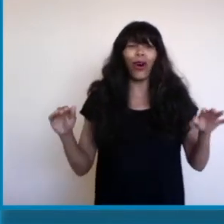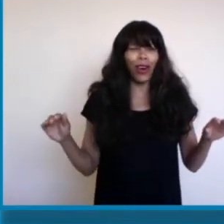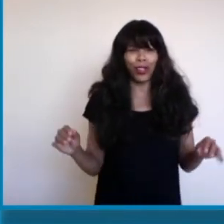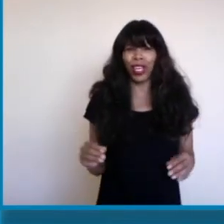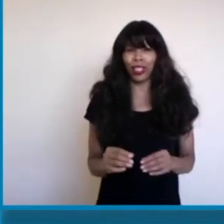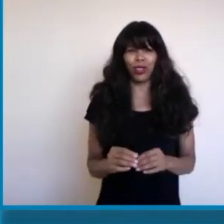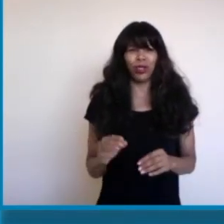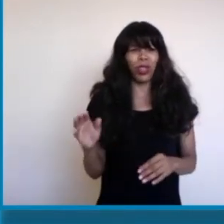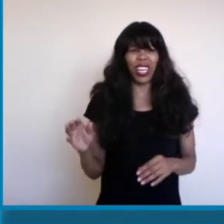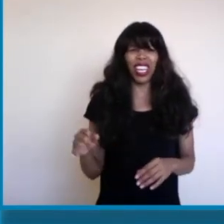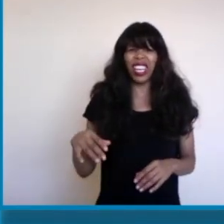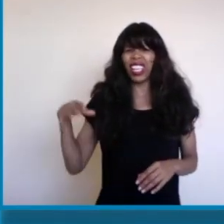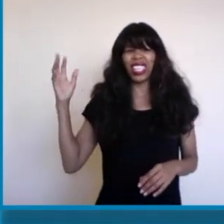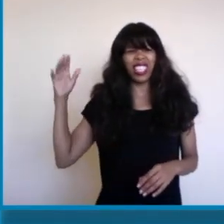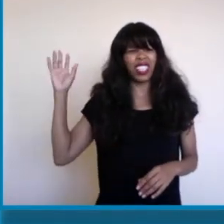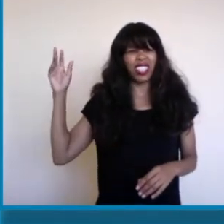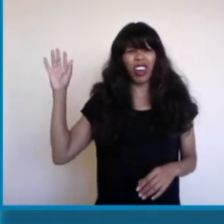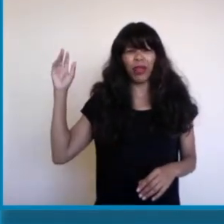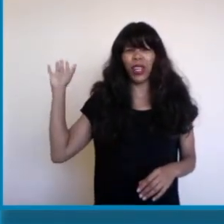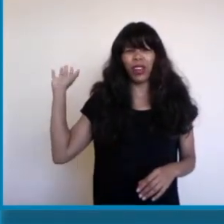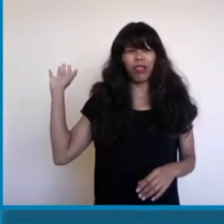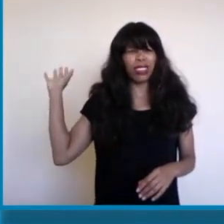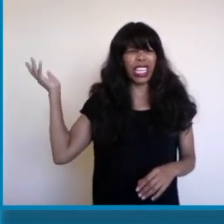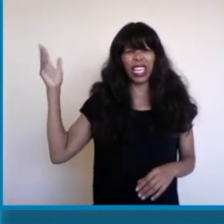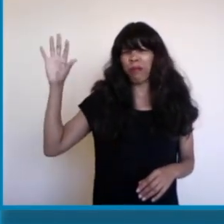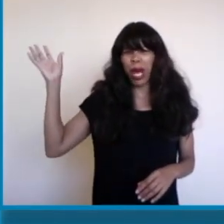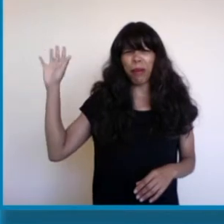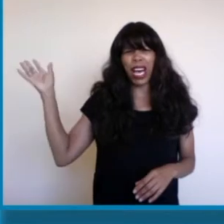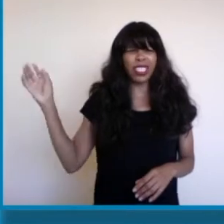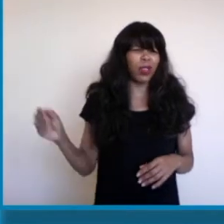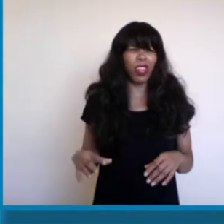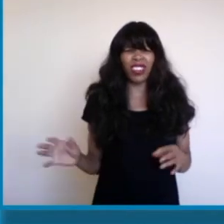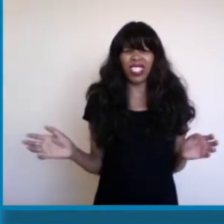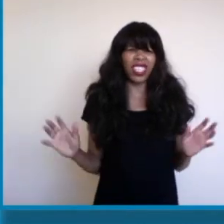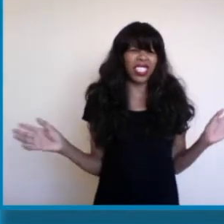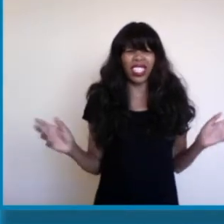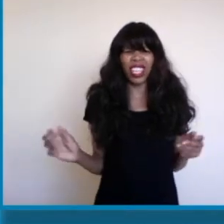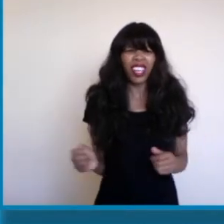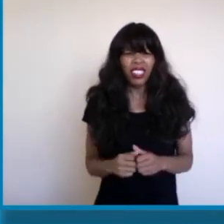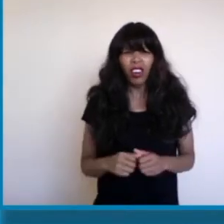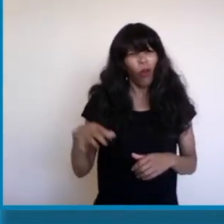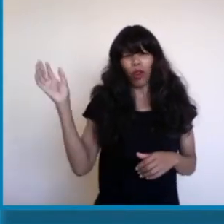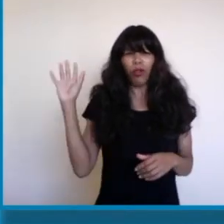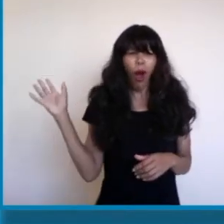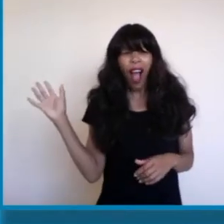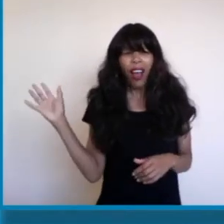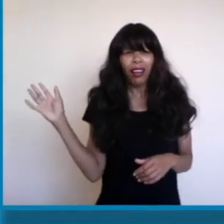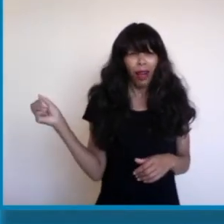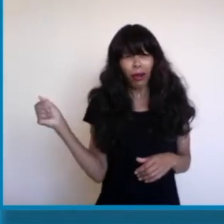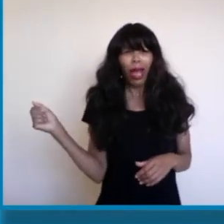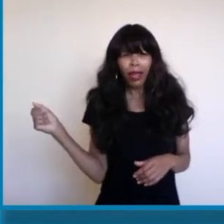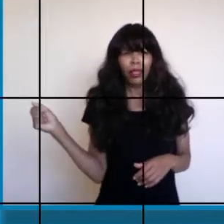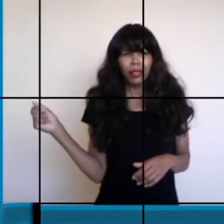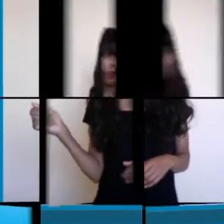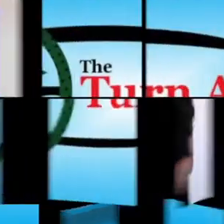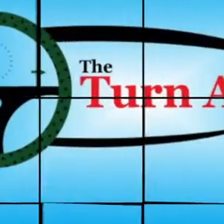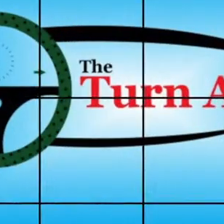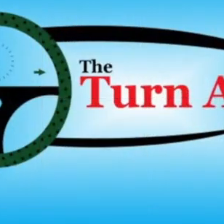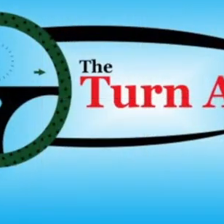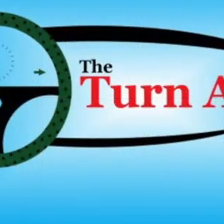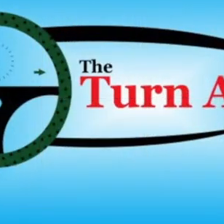That's all you got to do. Okay. Let that other crap go. Say bye bye. So long sucker. See you later. Au revoir. Okay.